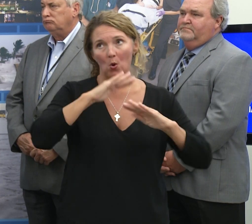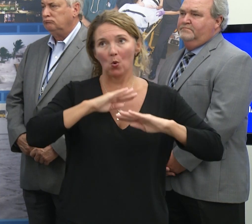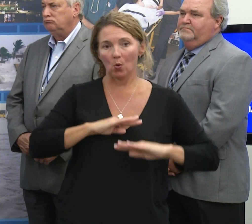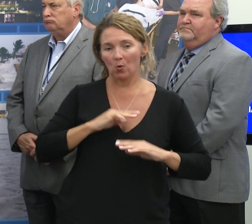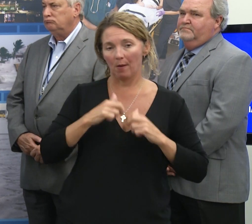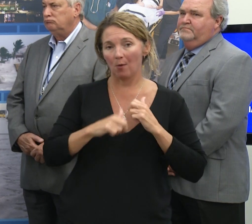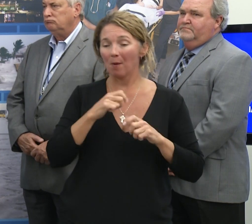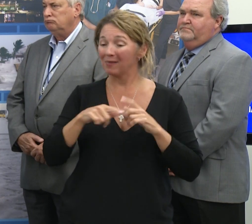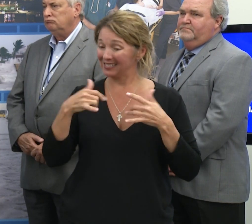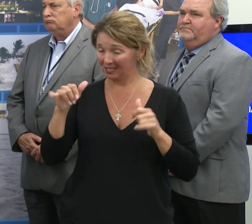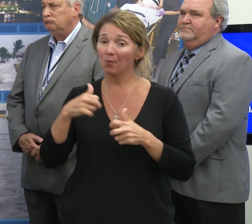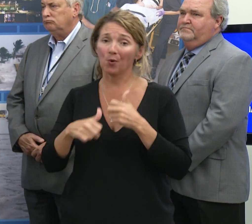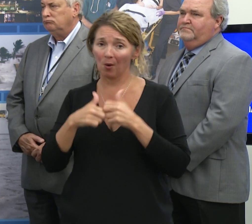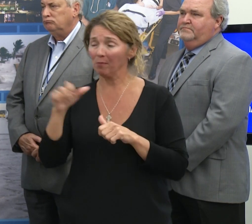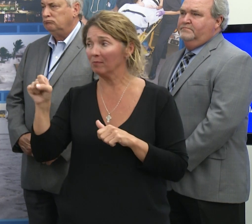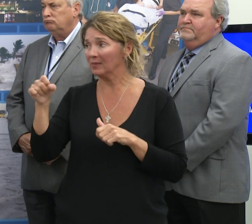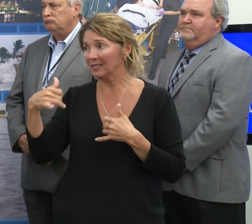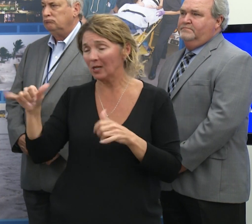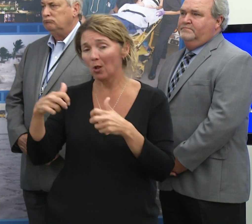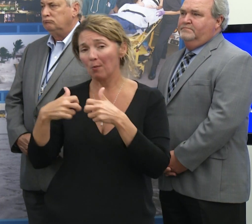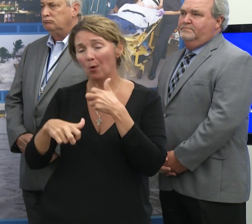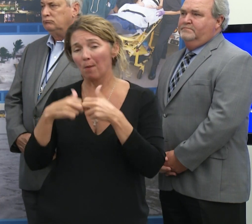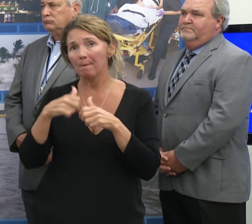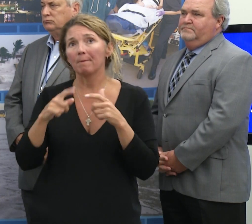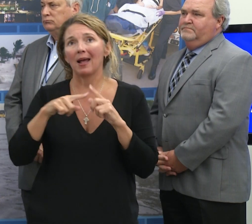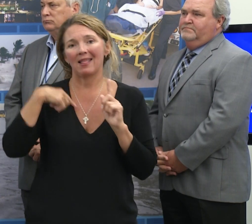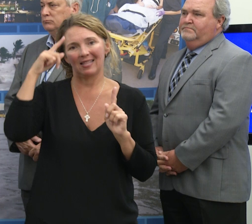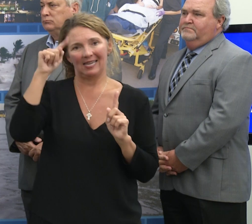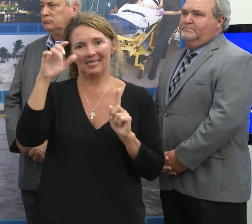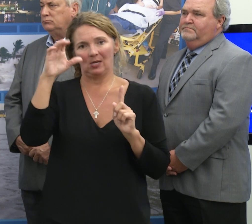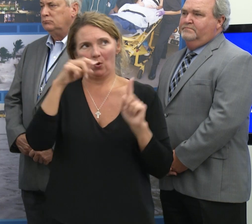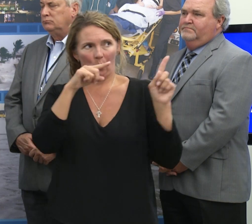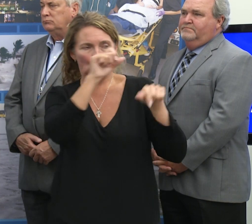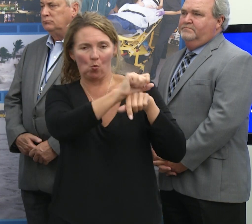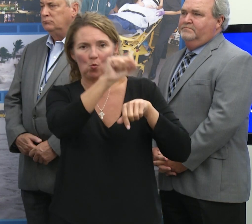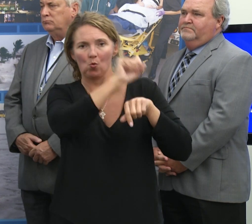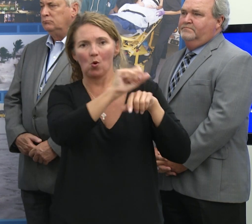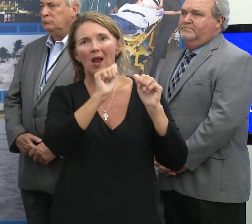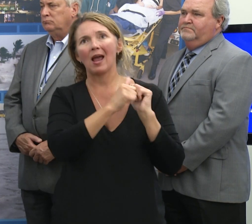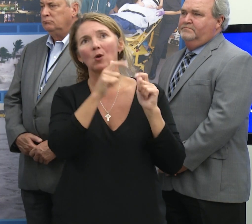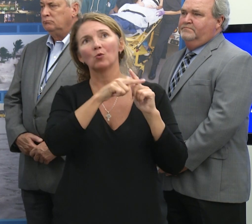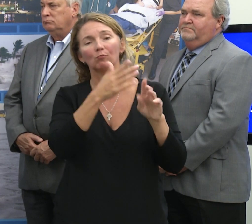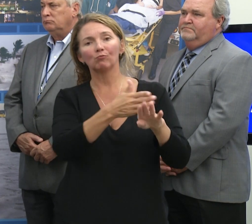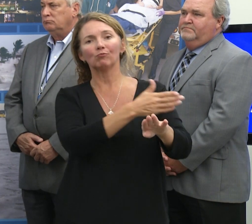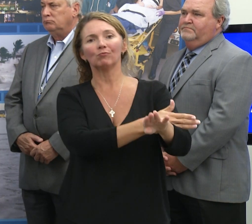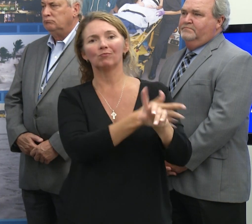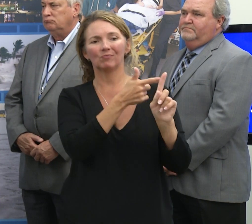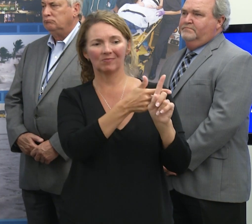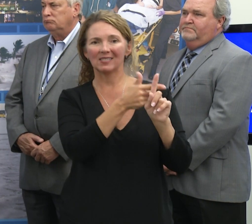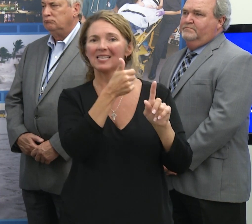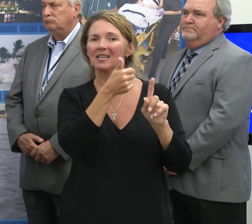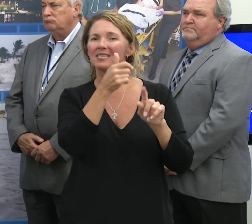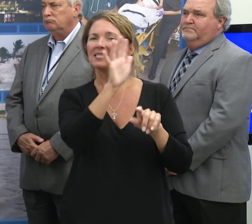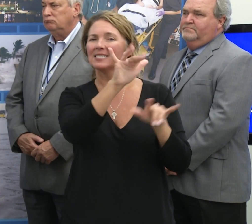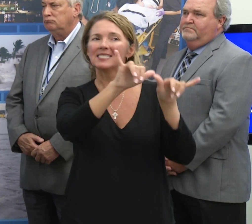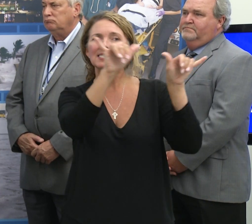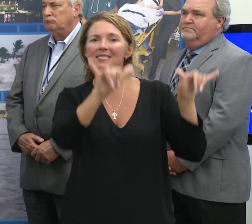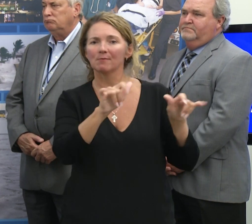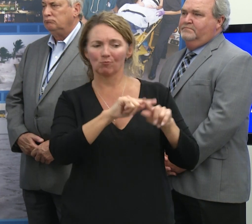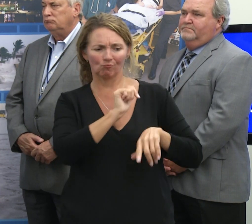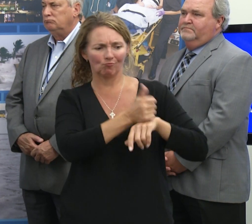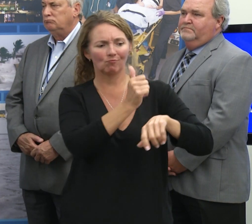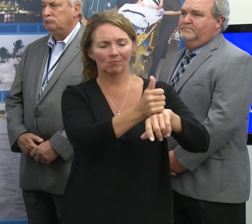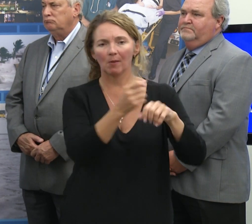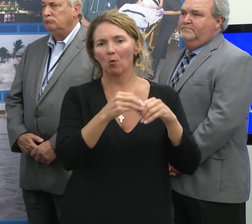It still remains a problem. I think TECO has worked on trying to harden those systems to a greater